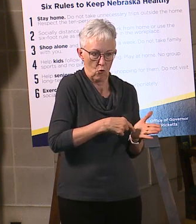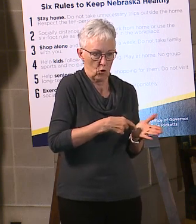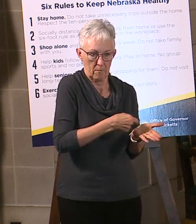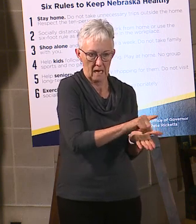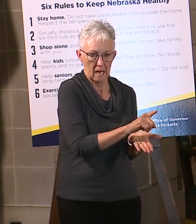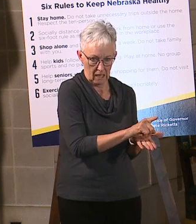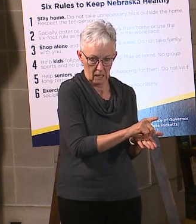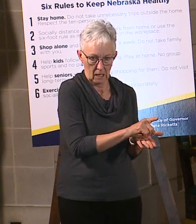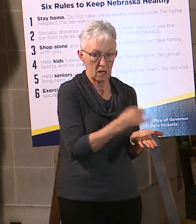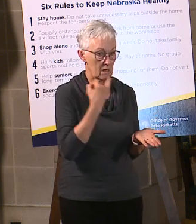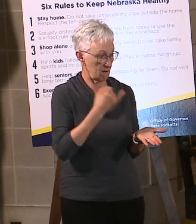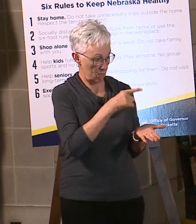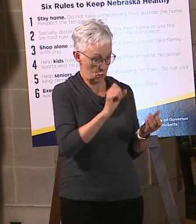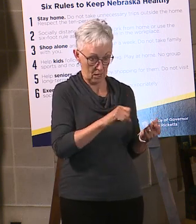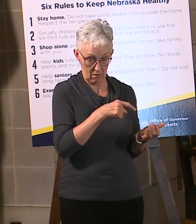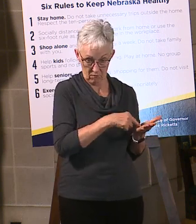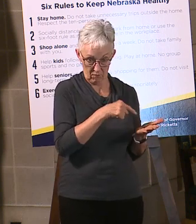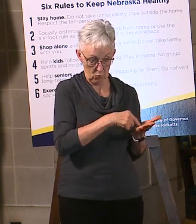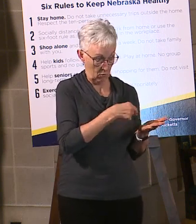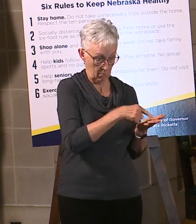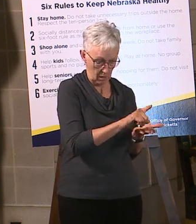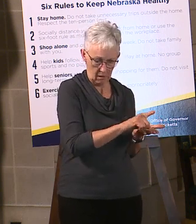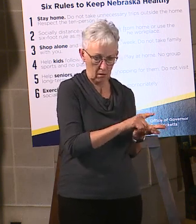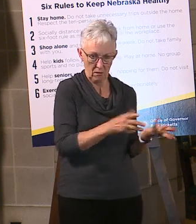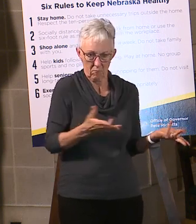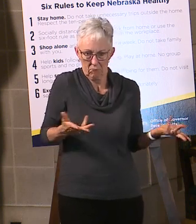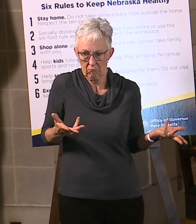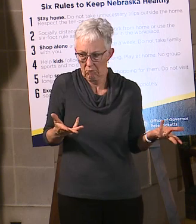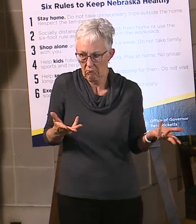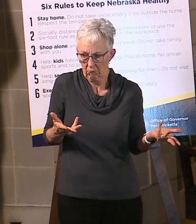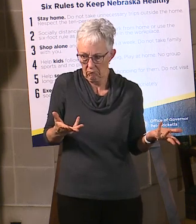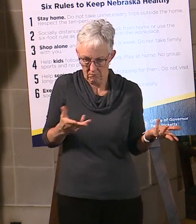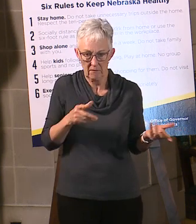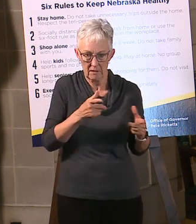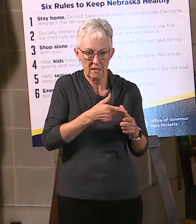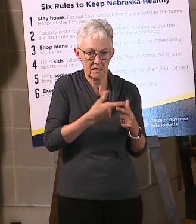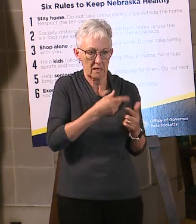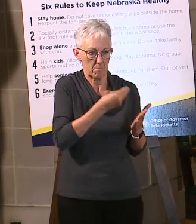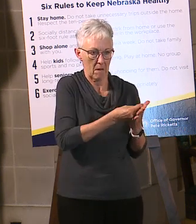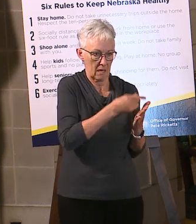be covered under Medicaid. Does that make sense? So Ryan Boyd,